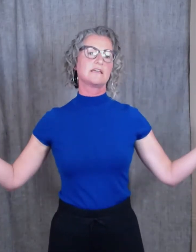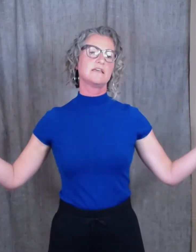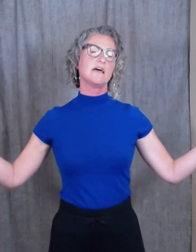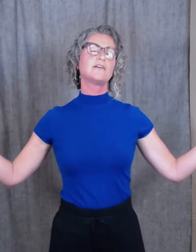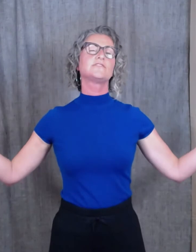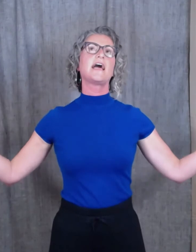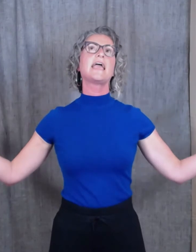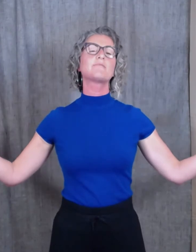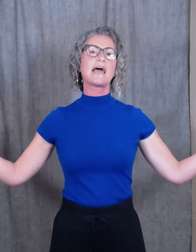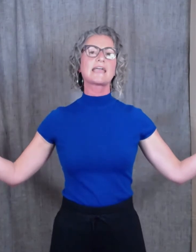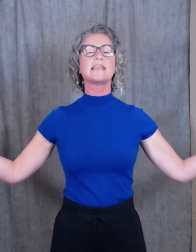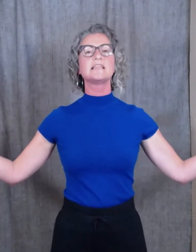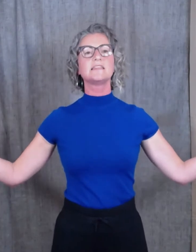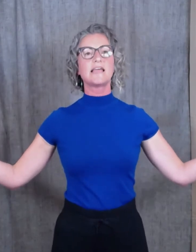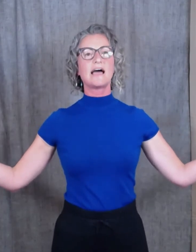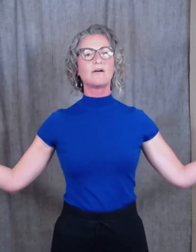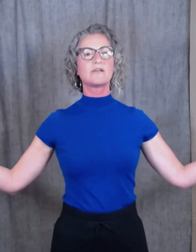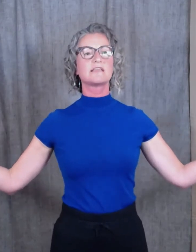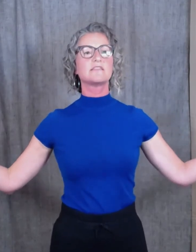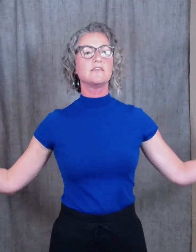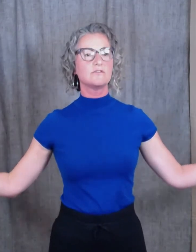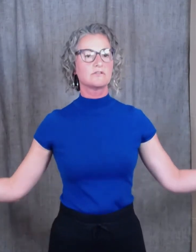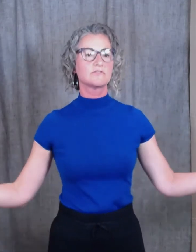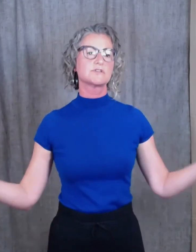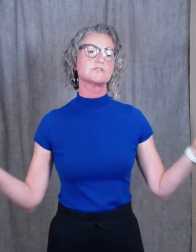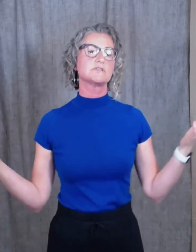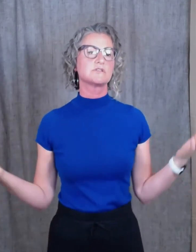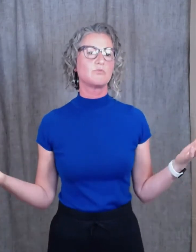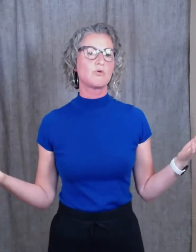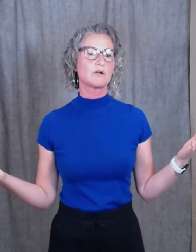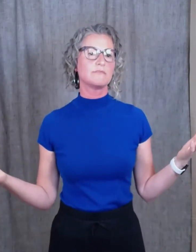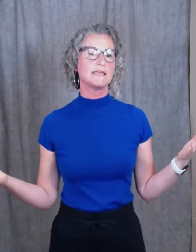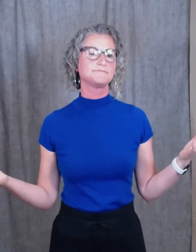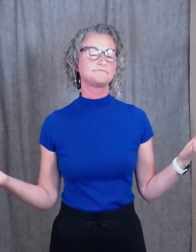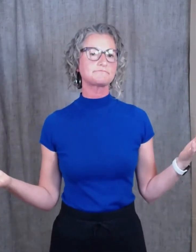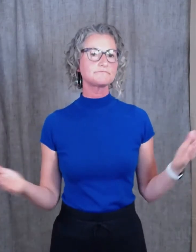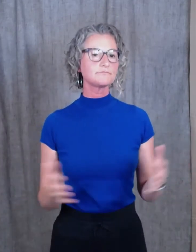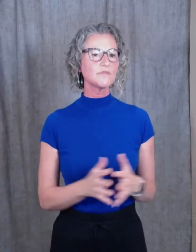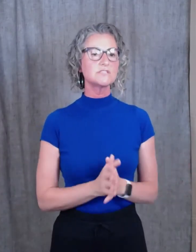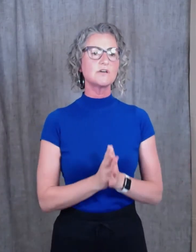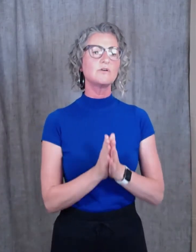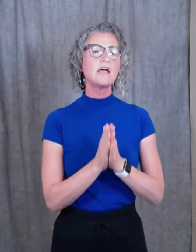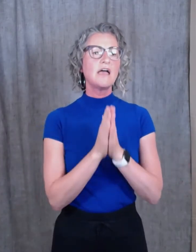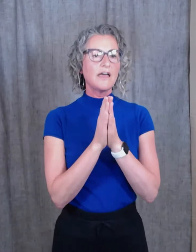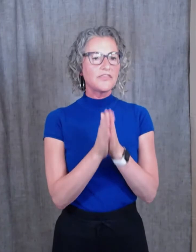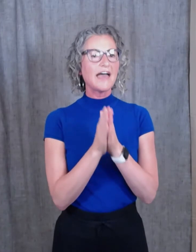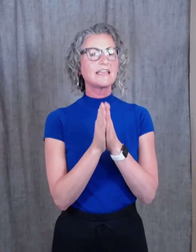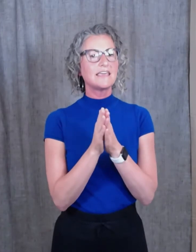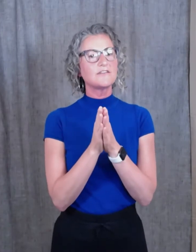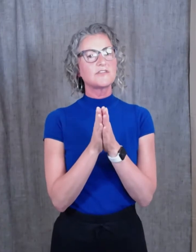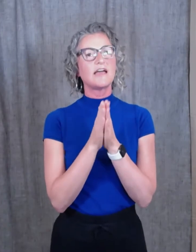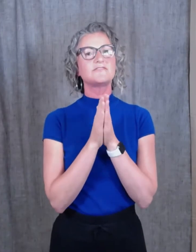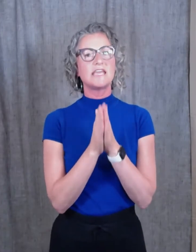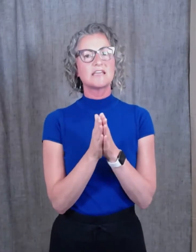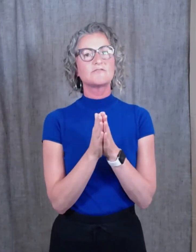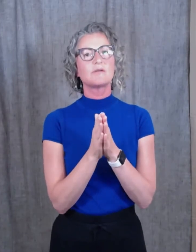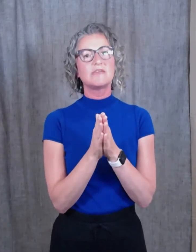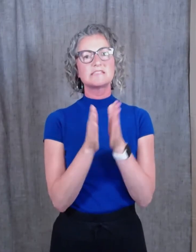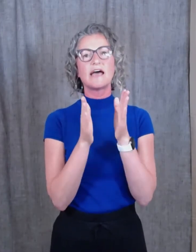of lying back and allowing the universe to support me. So that gift I've taken from this, I